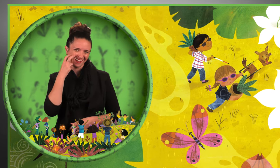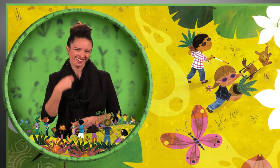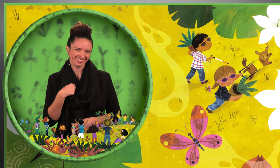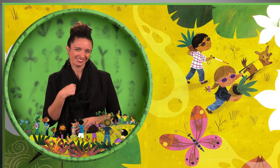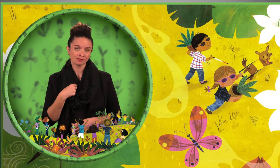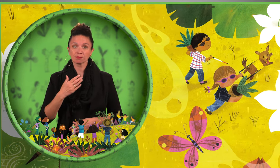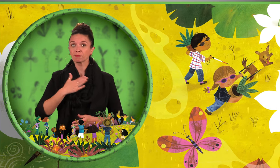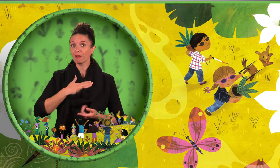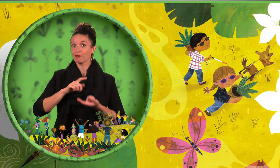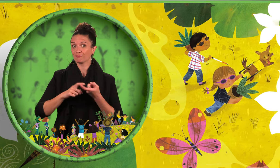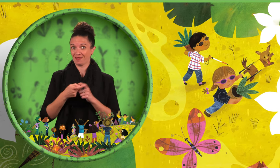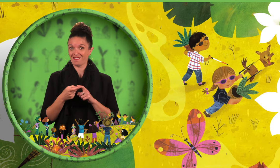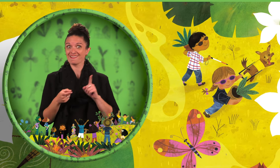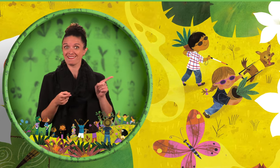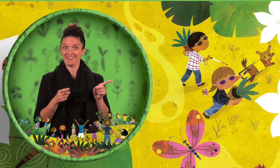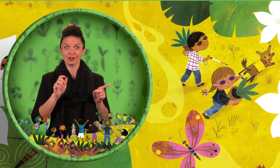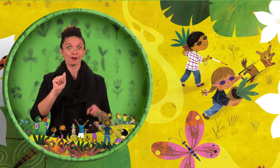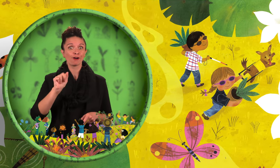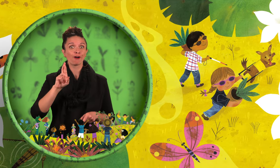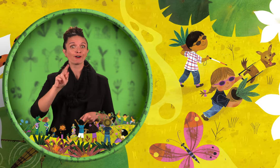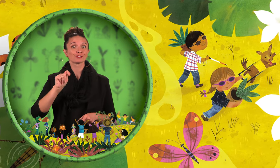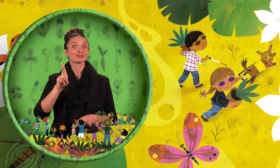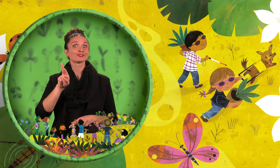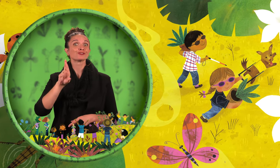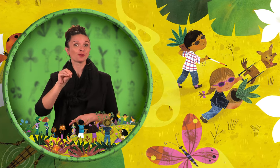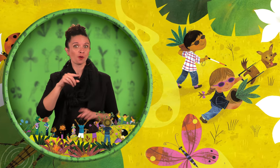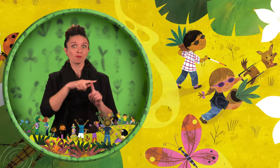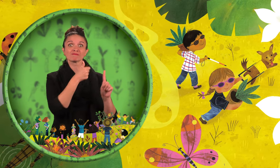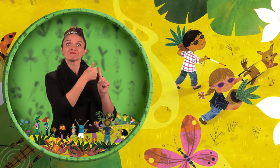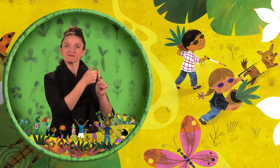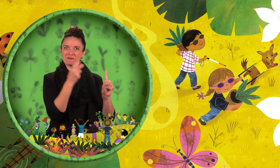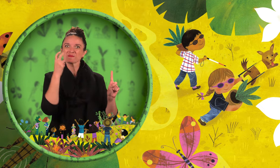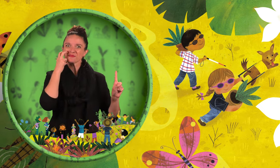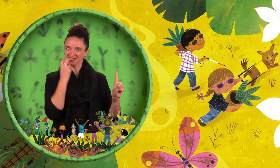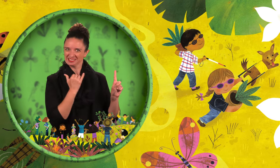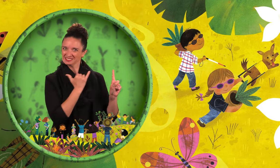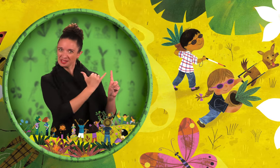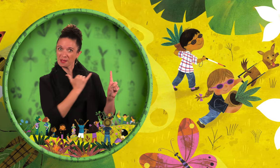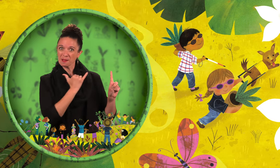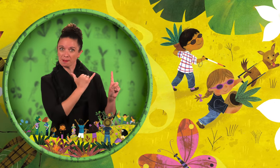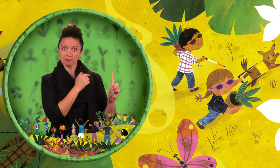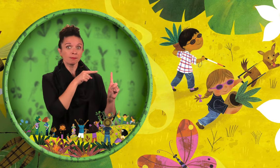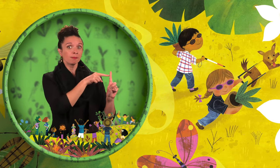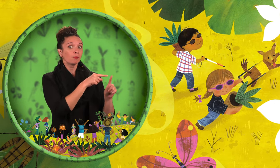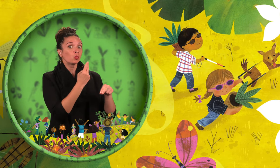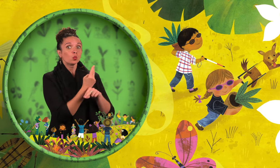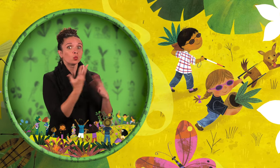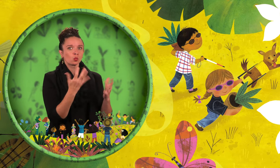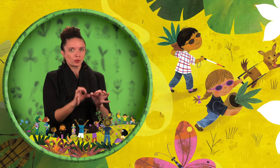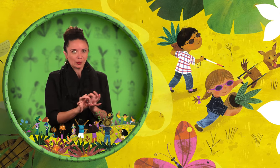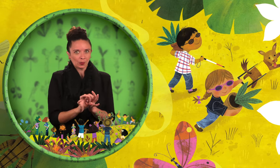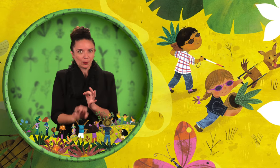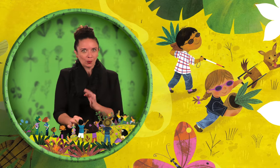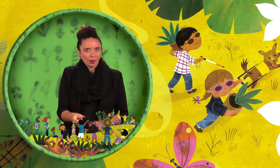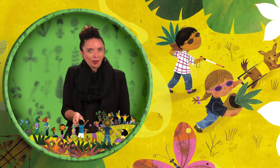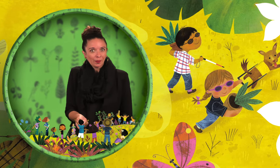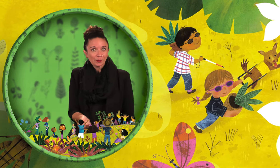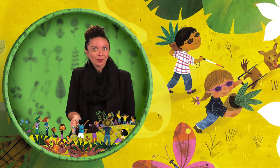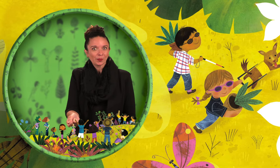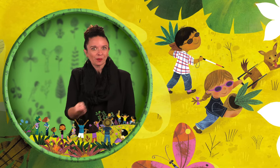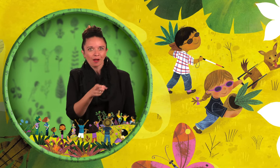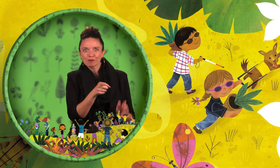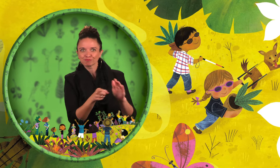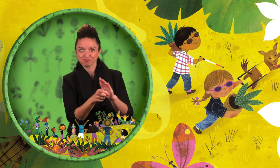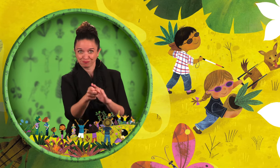I'm blind. My friend, Arturo, is blind too. He uses a cane to get